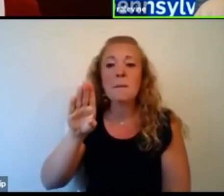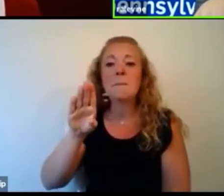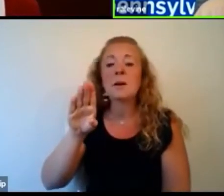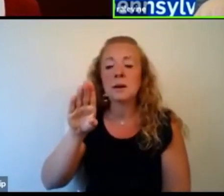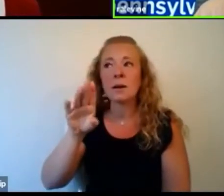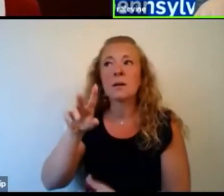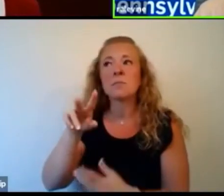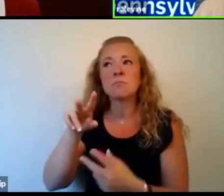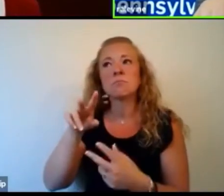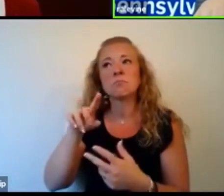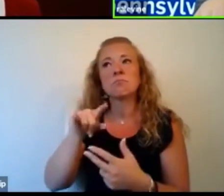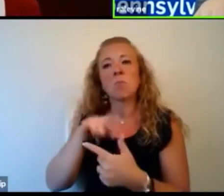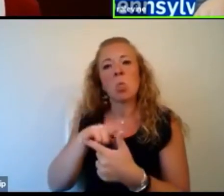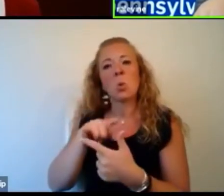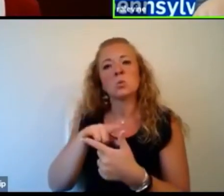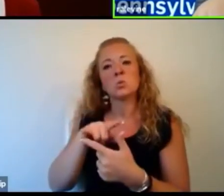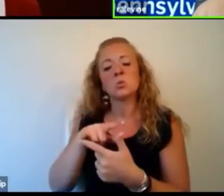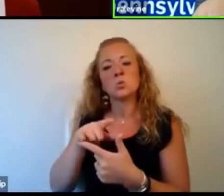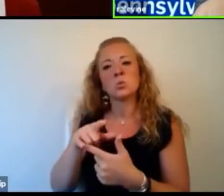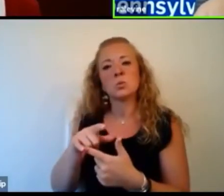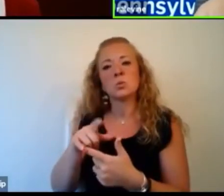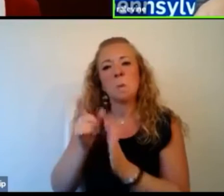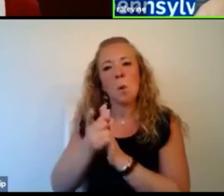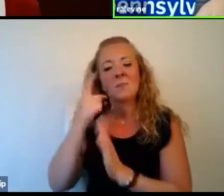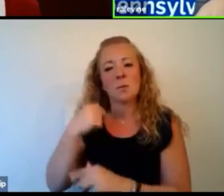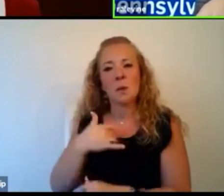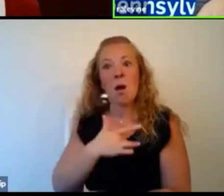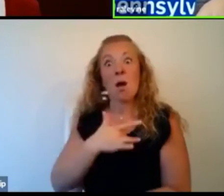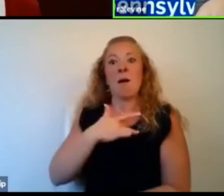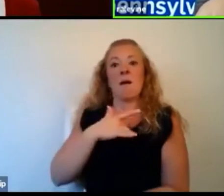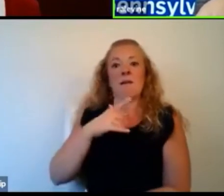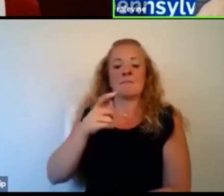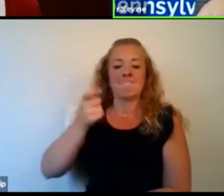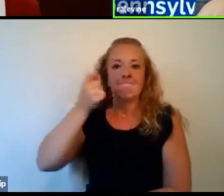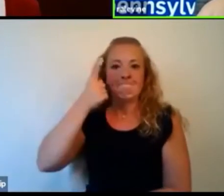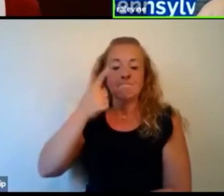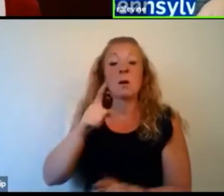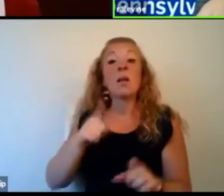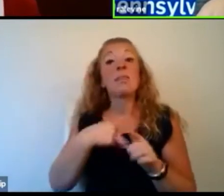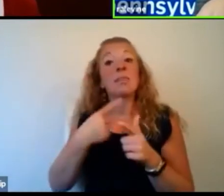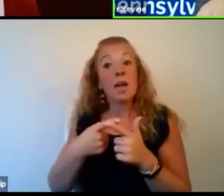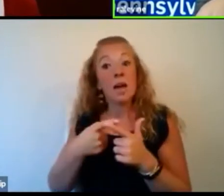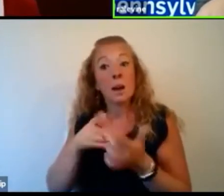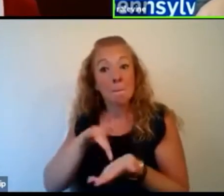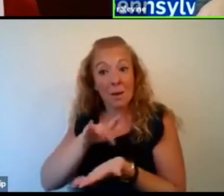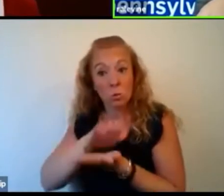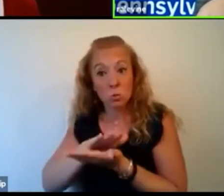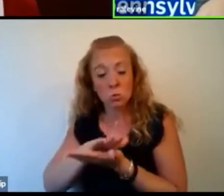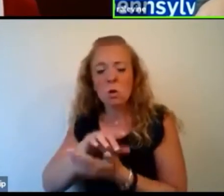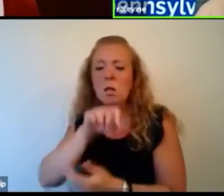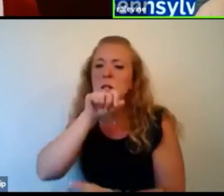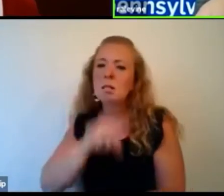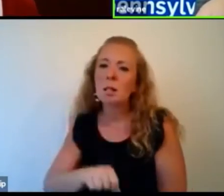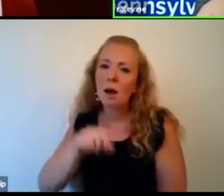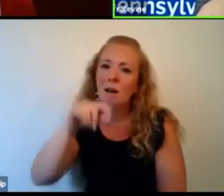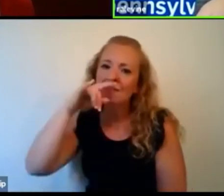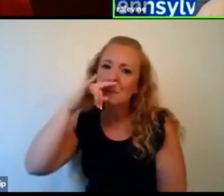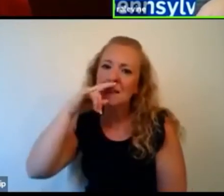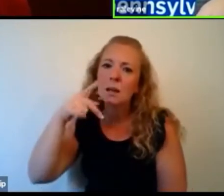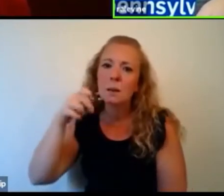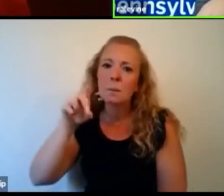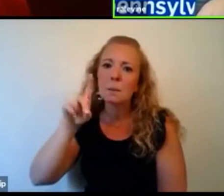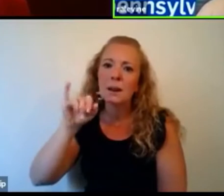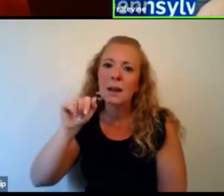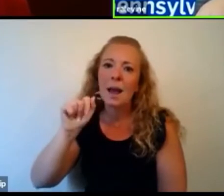Boston university, but then in medical school, I loved pediatrics. So when we start to do clinical medicine, you know, you really do